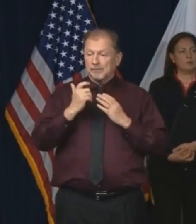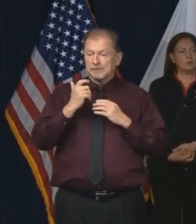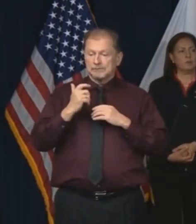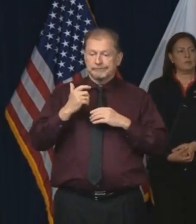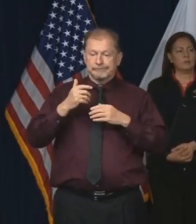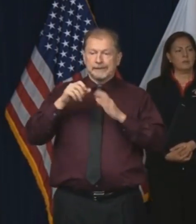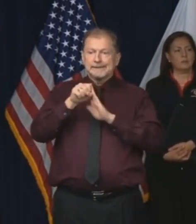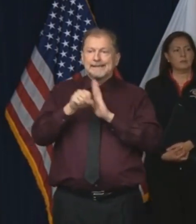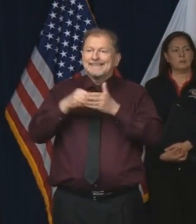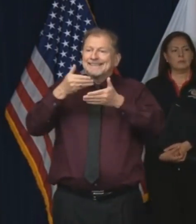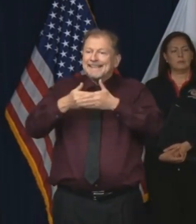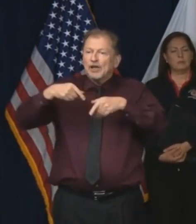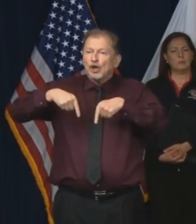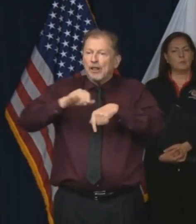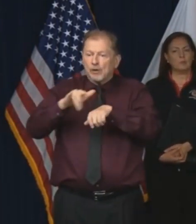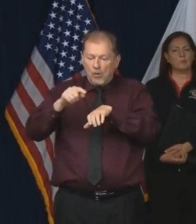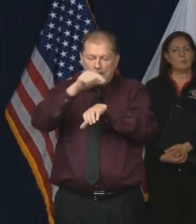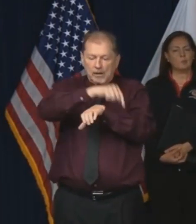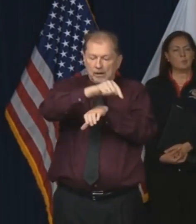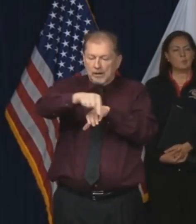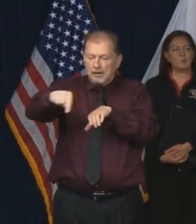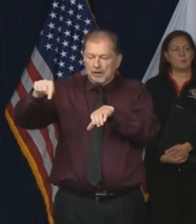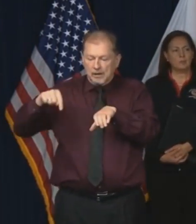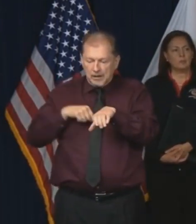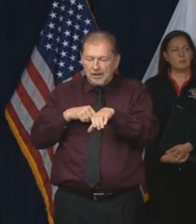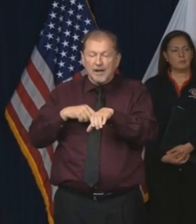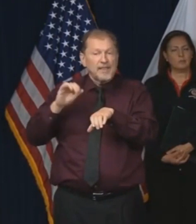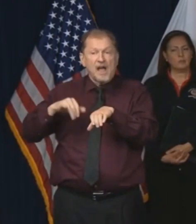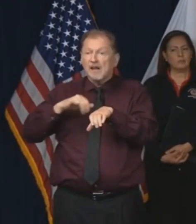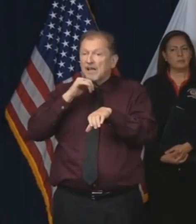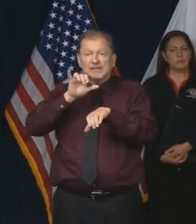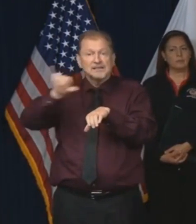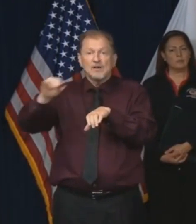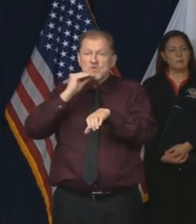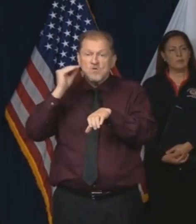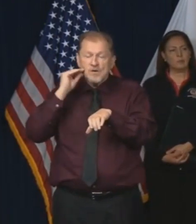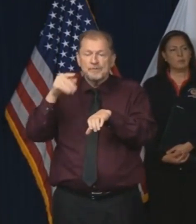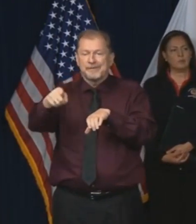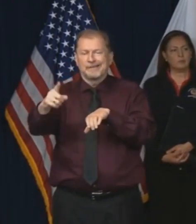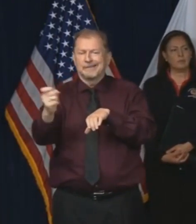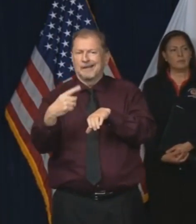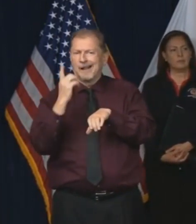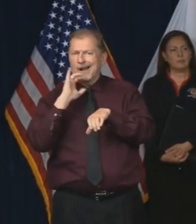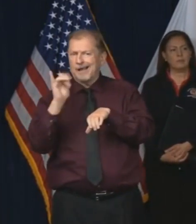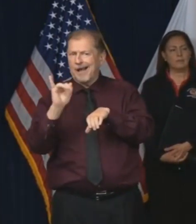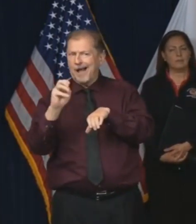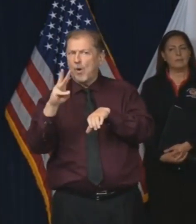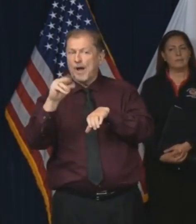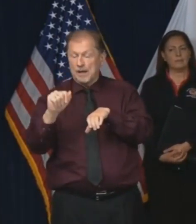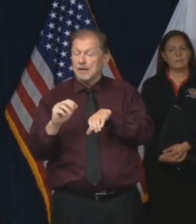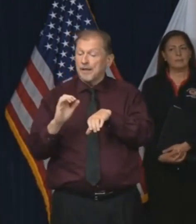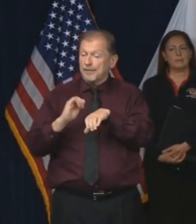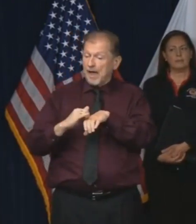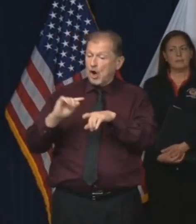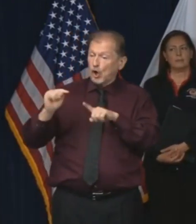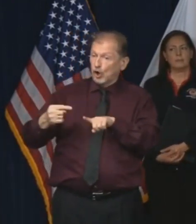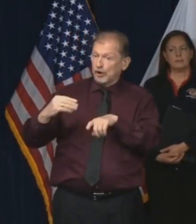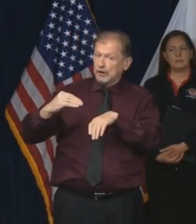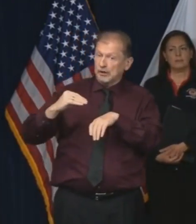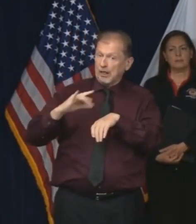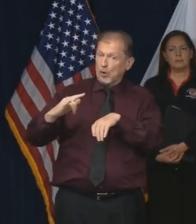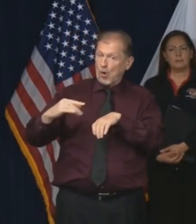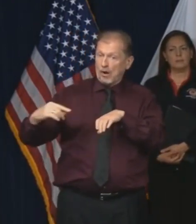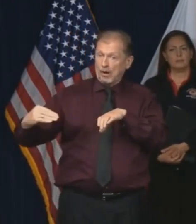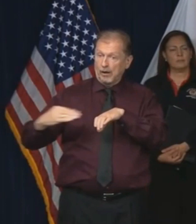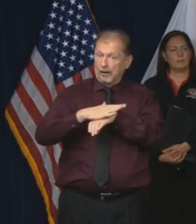haven't even gone to stay-at-home yet, then, you know, it's obviously this has an effect on Illinois. And